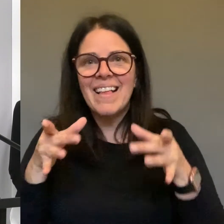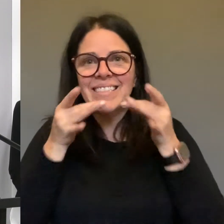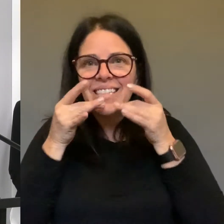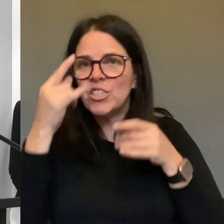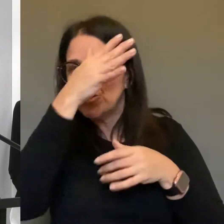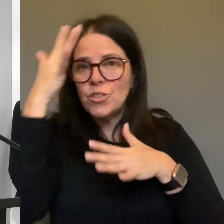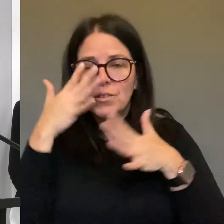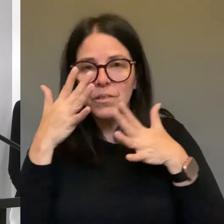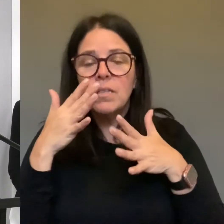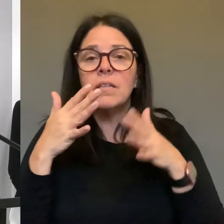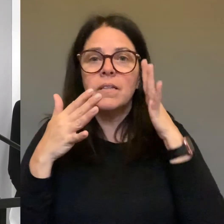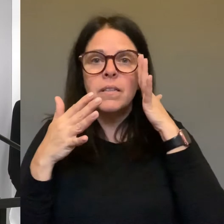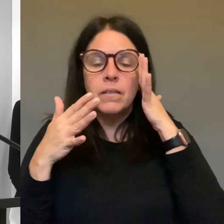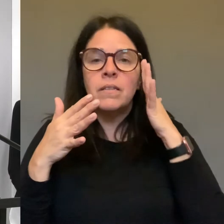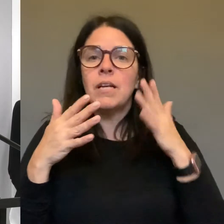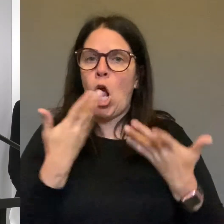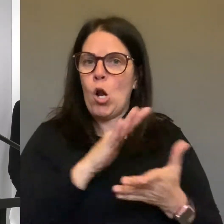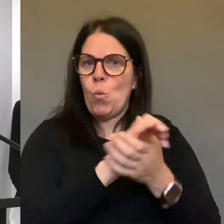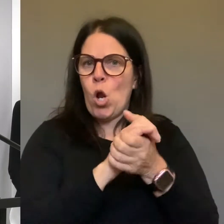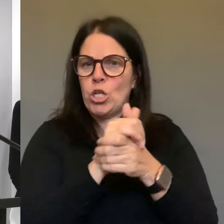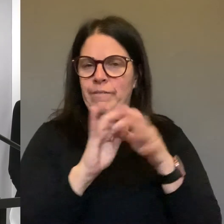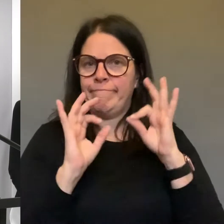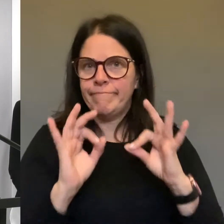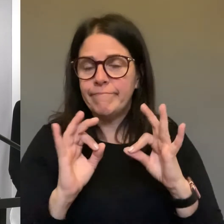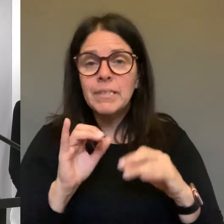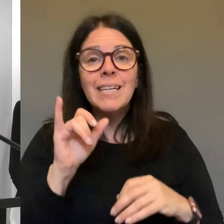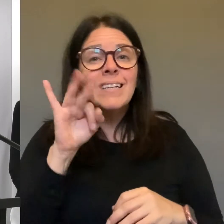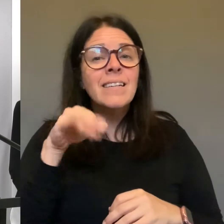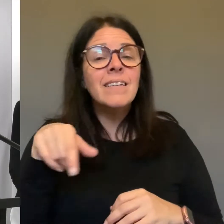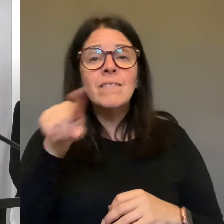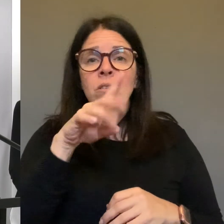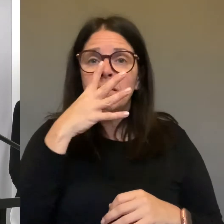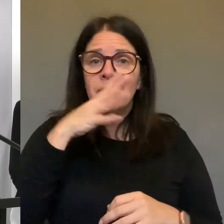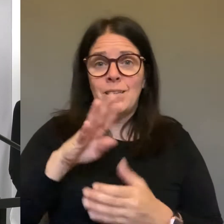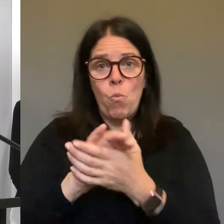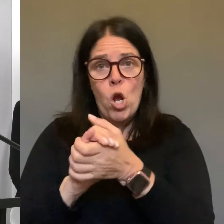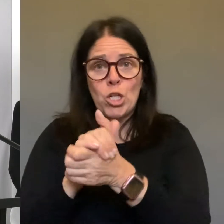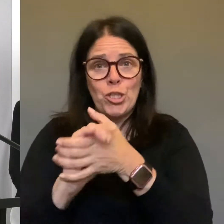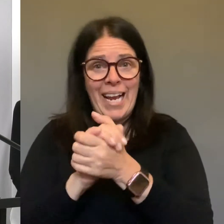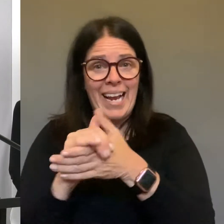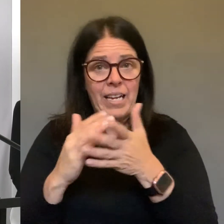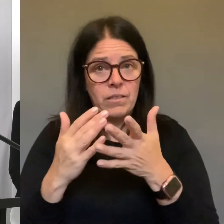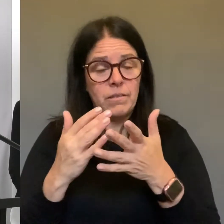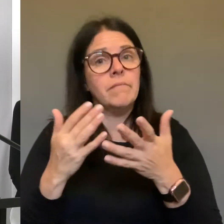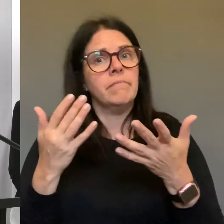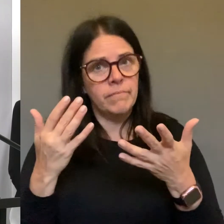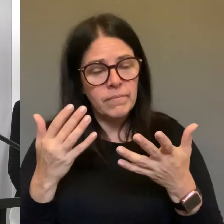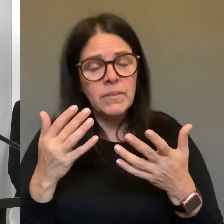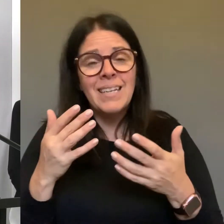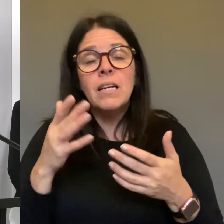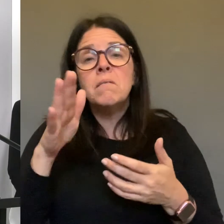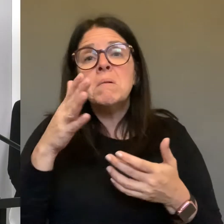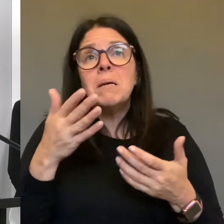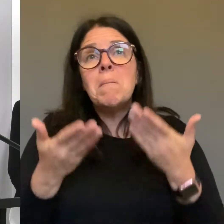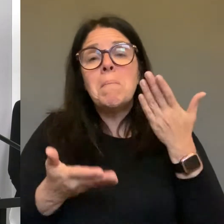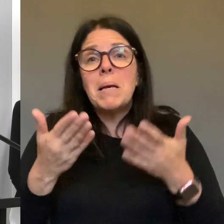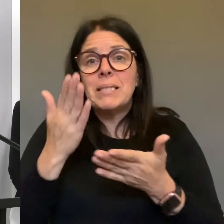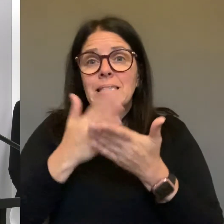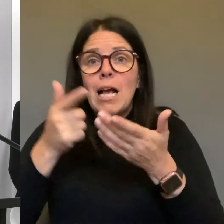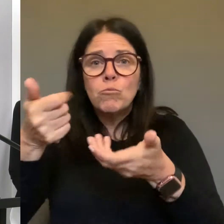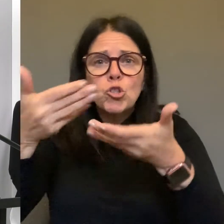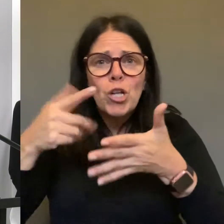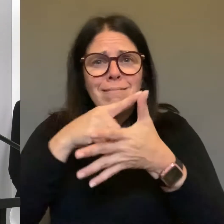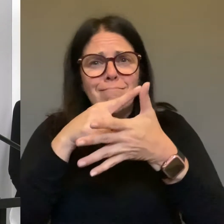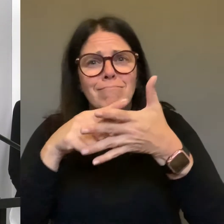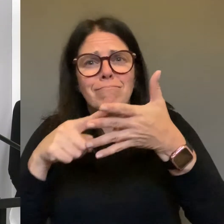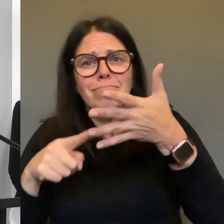focus on washing your hands and ensuring that if you cannot practice everything, that is the only important practice that you would